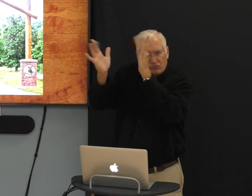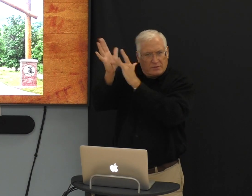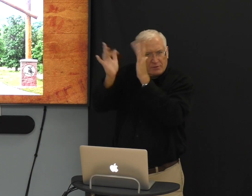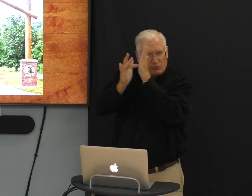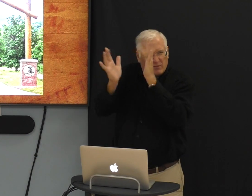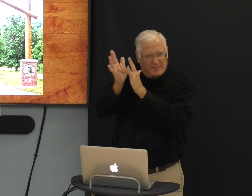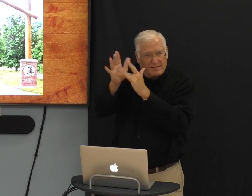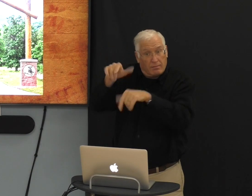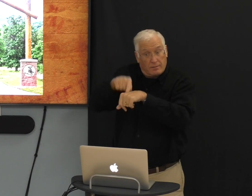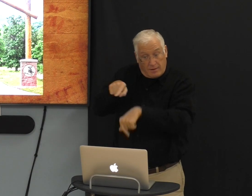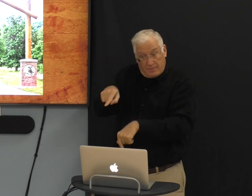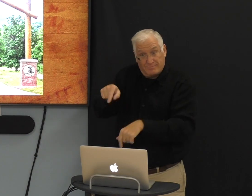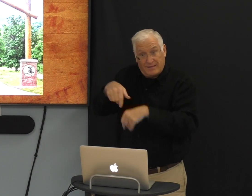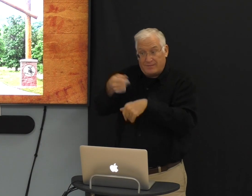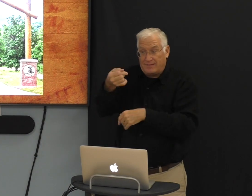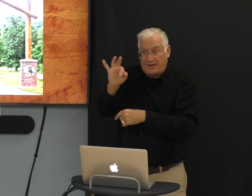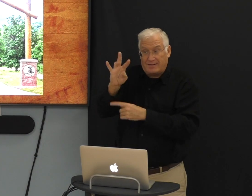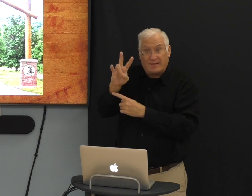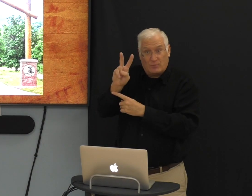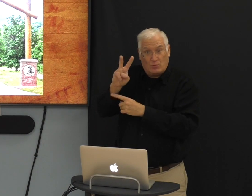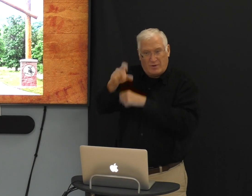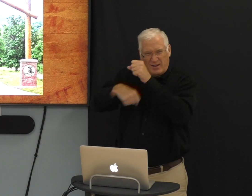I got close to God through Jesus.